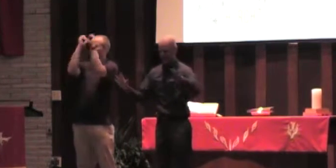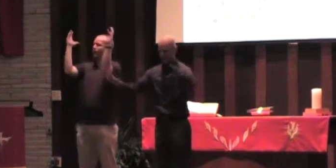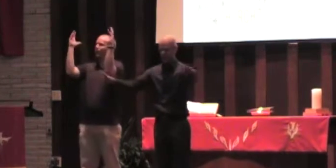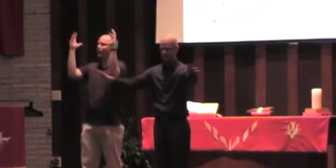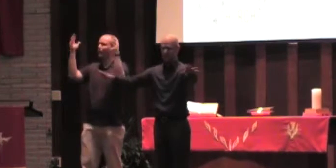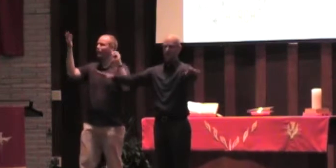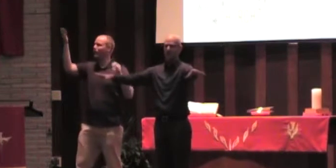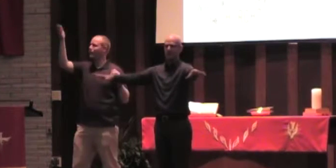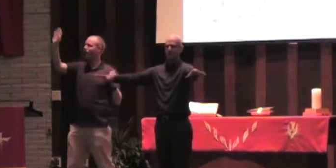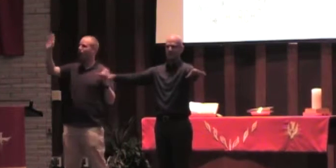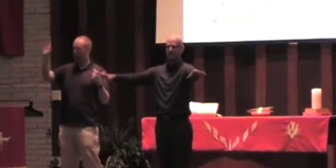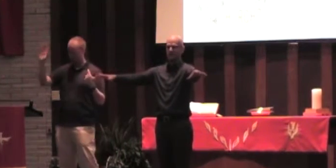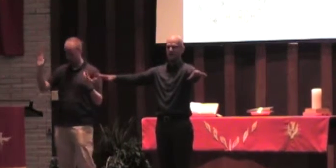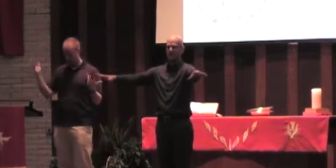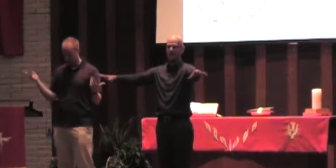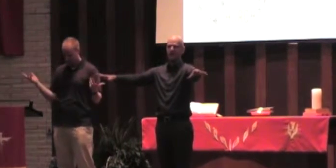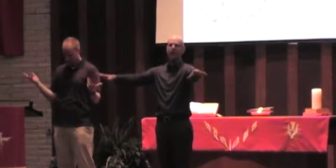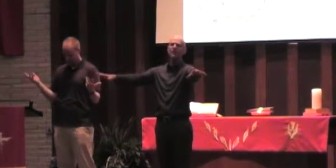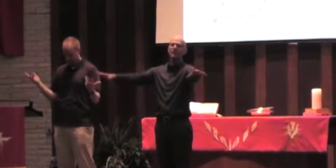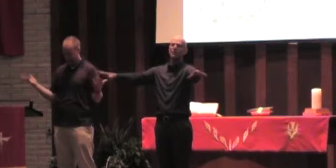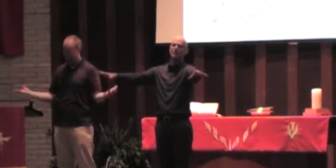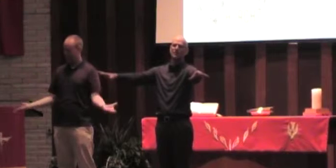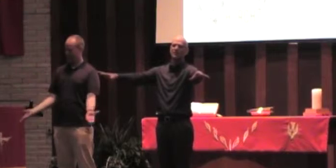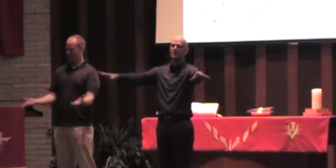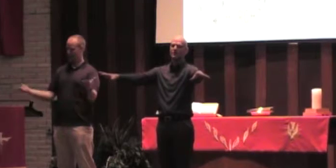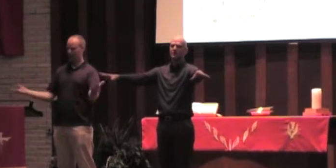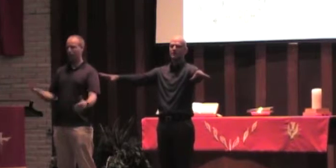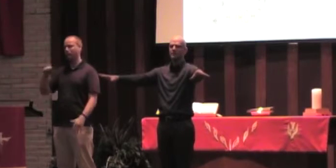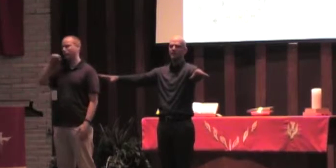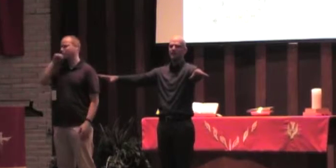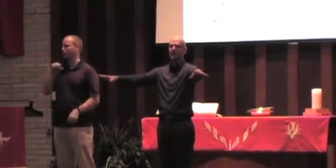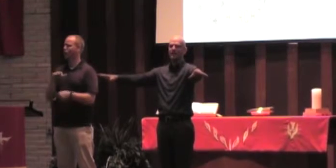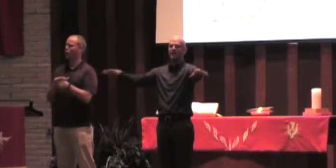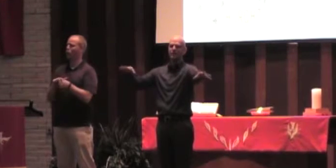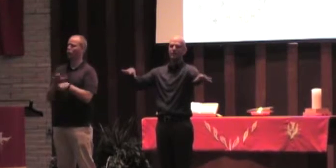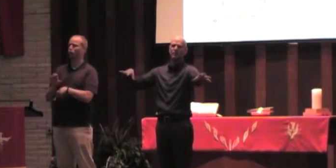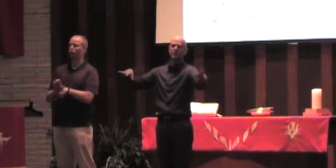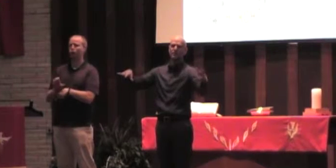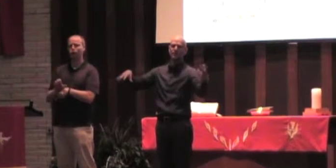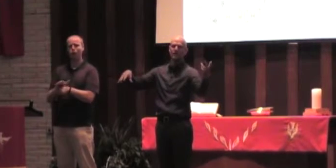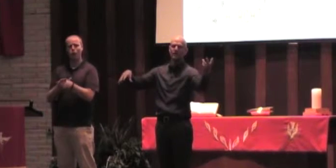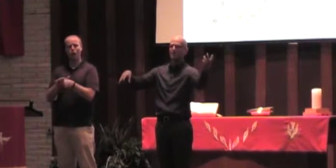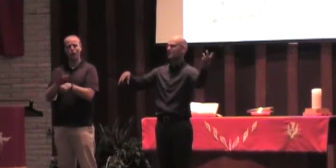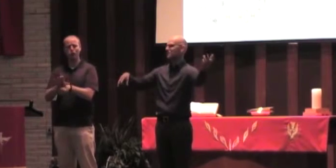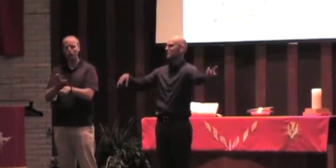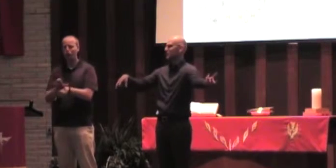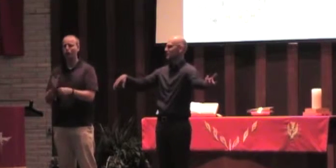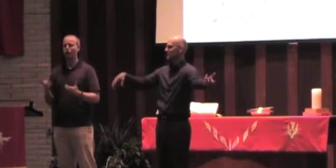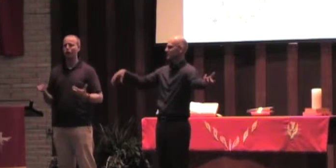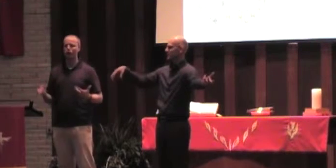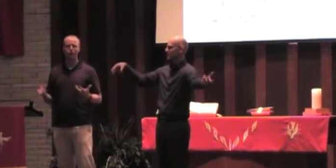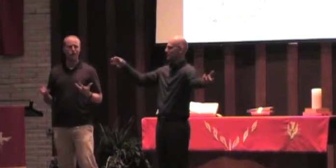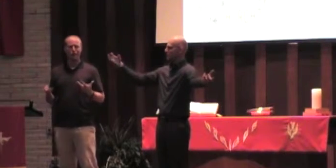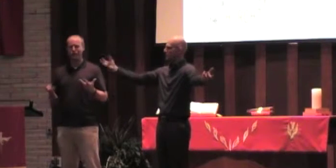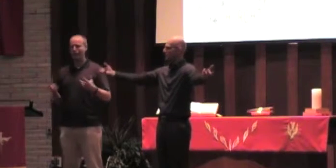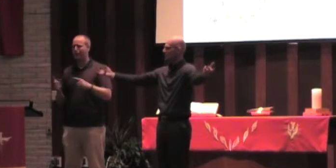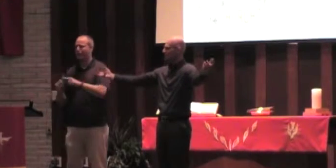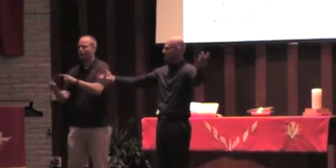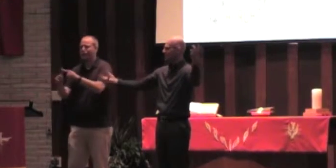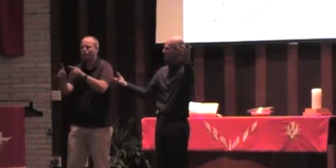God views us, I love the local church. I love the local church and all of its expressions,